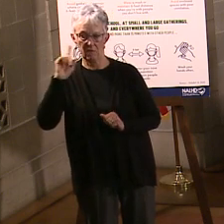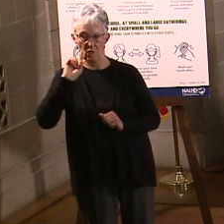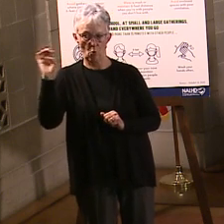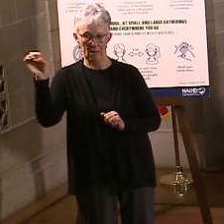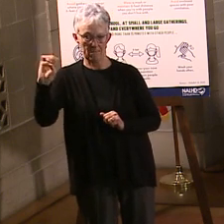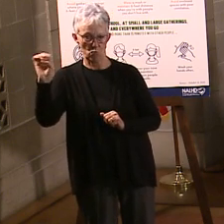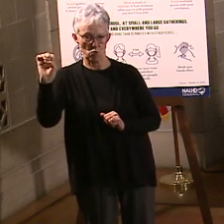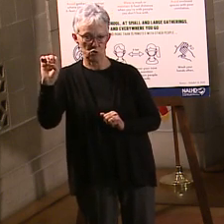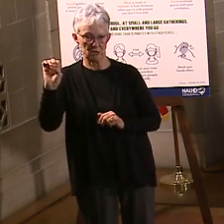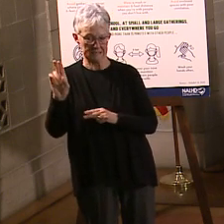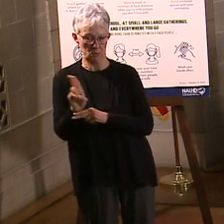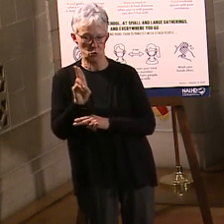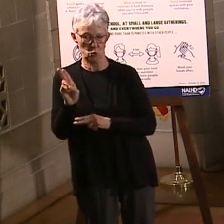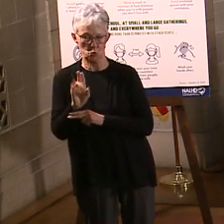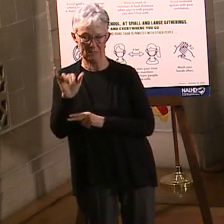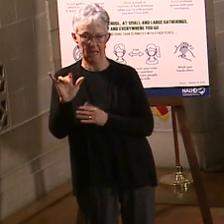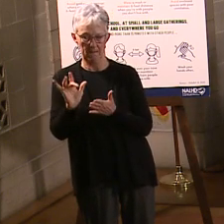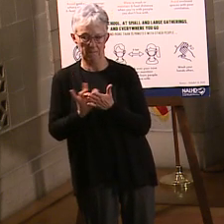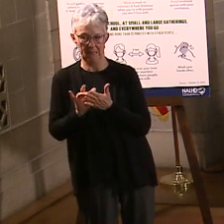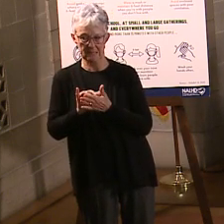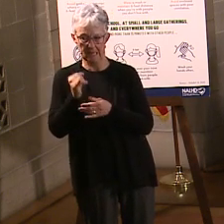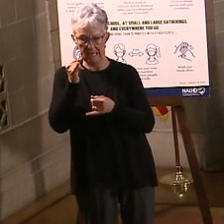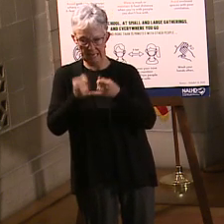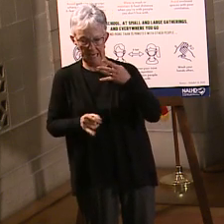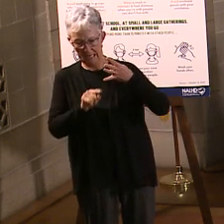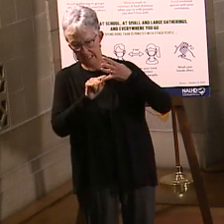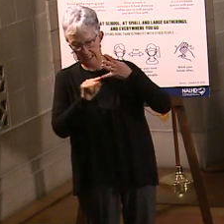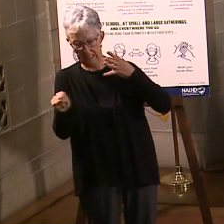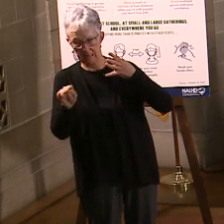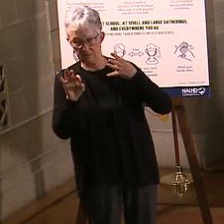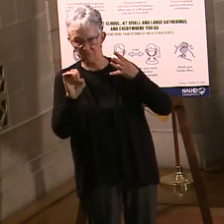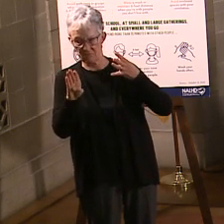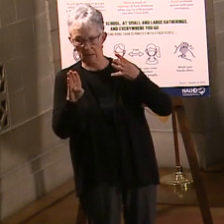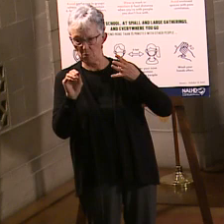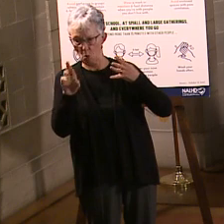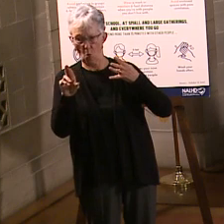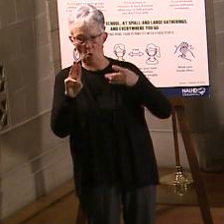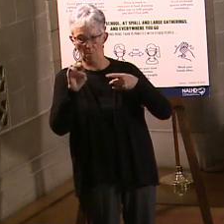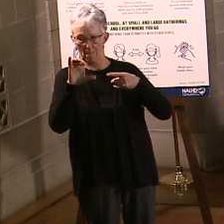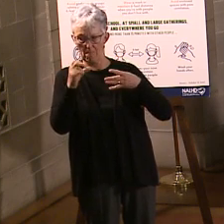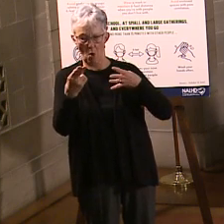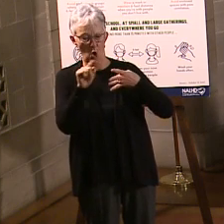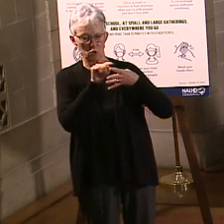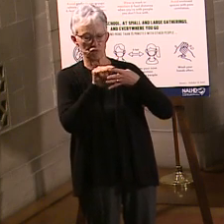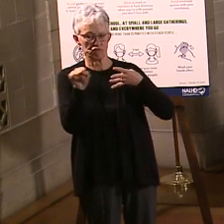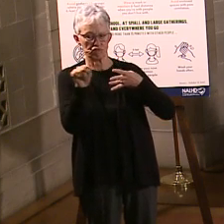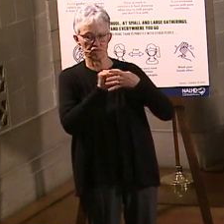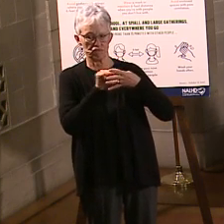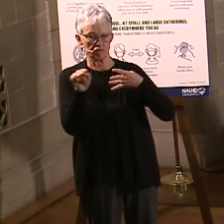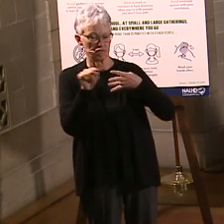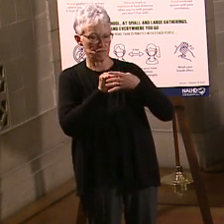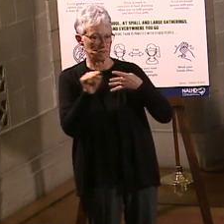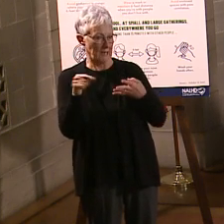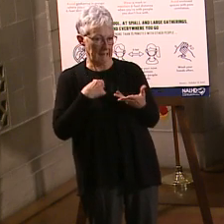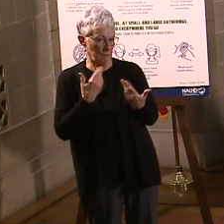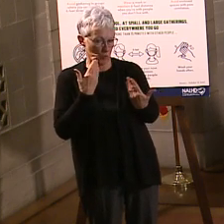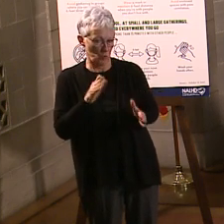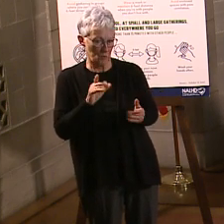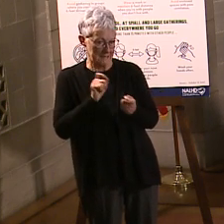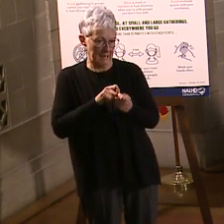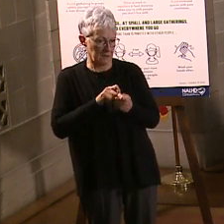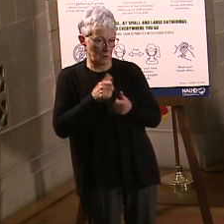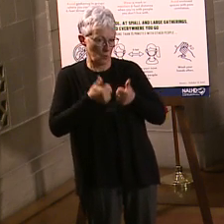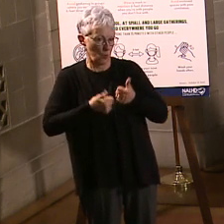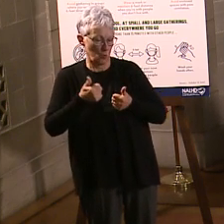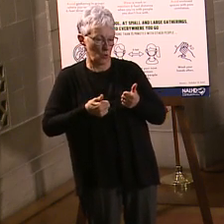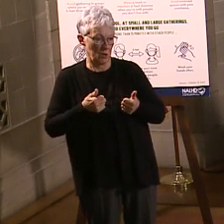the end of February, early March. I don't know where that timetable is. Maybe it moved up. I don't know. Which would mean